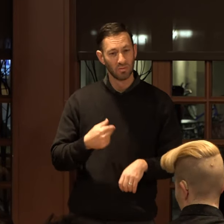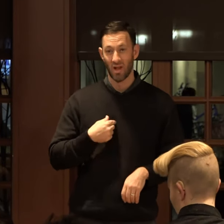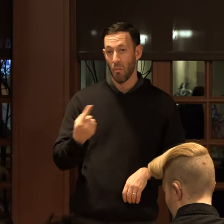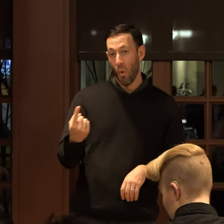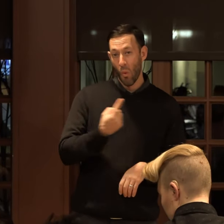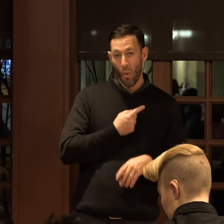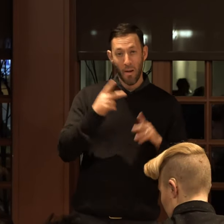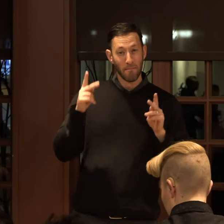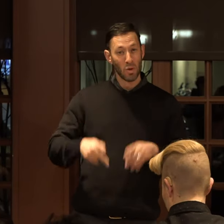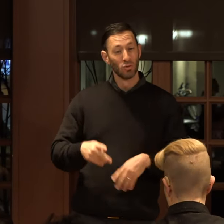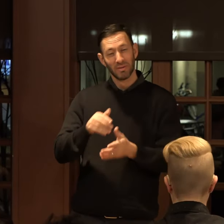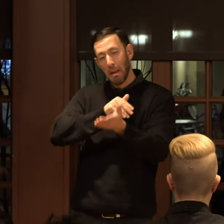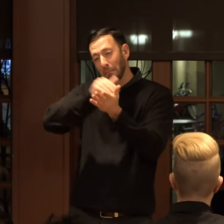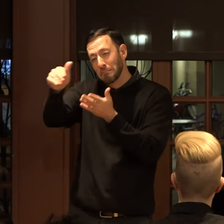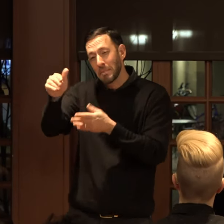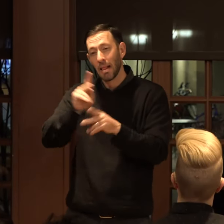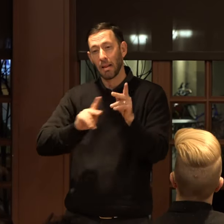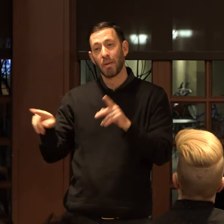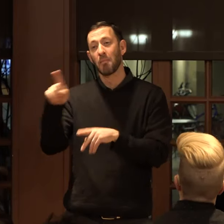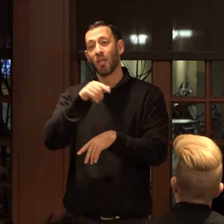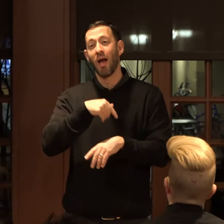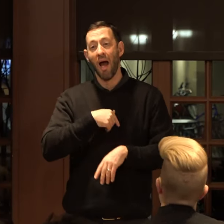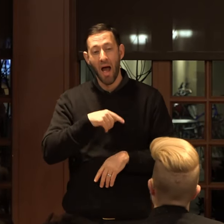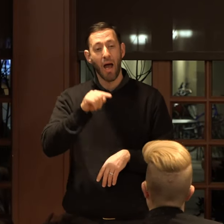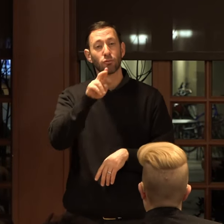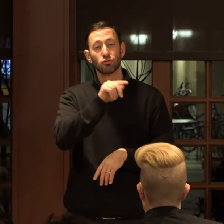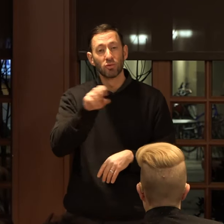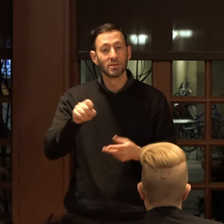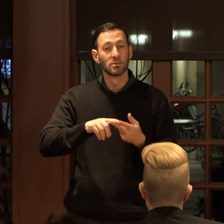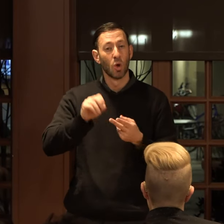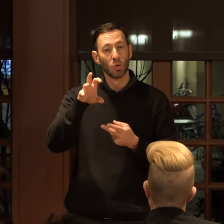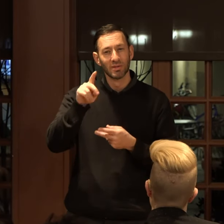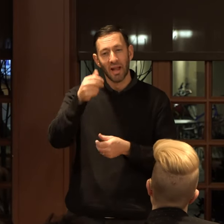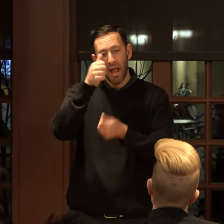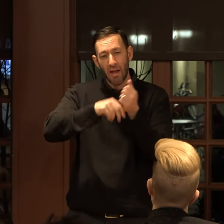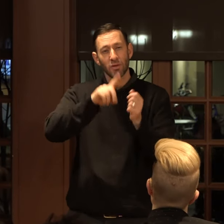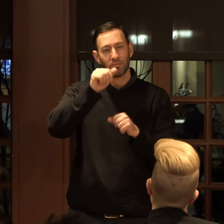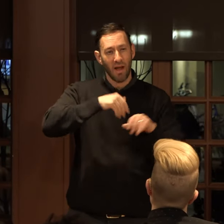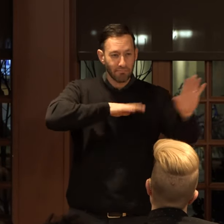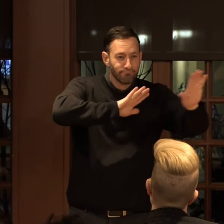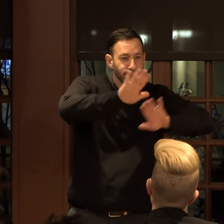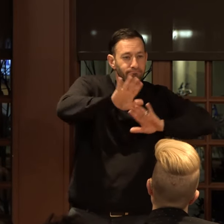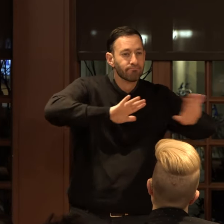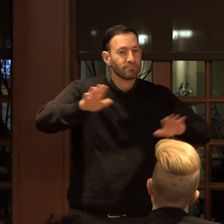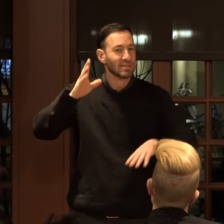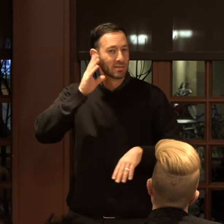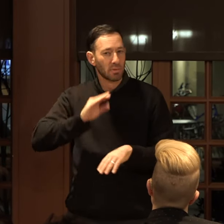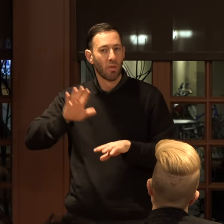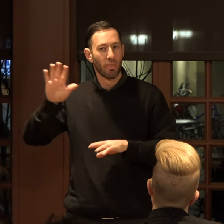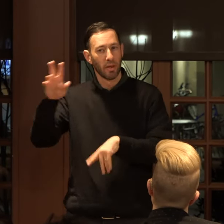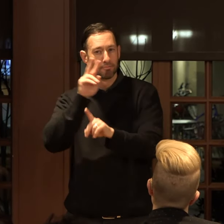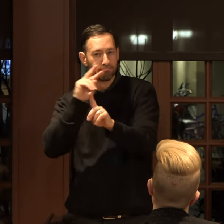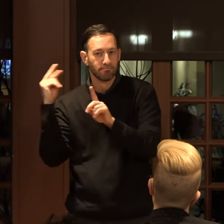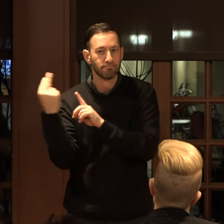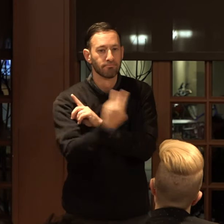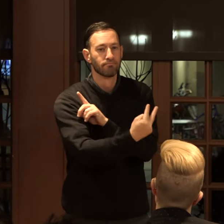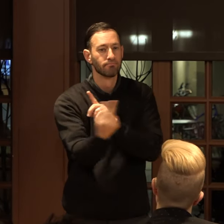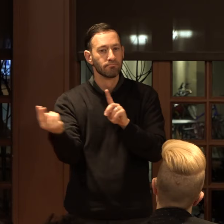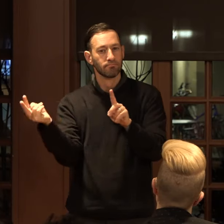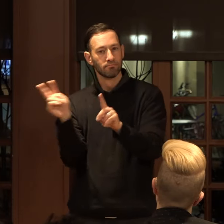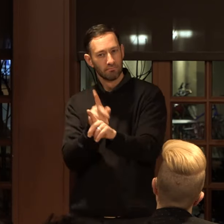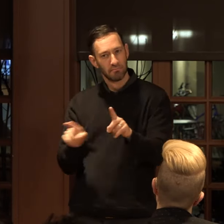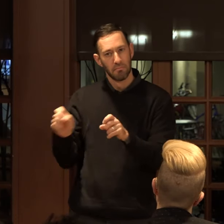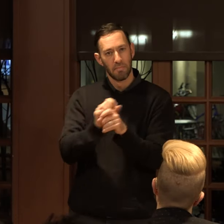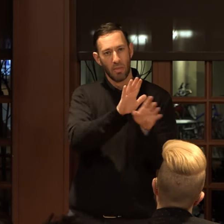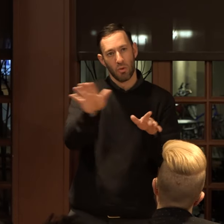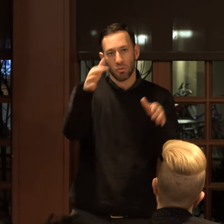one person of millions with Tourette's syndrome or OCD. Every disabled person has their own experience and opinion of their disability, and each is uniquely equipped to